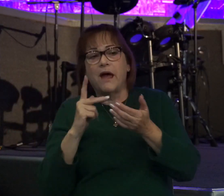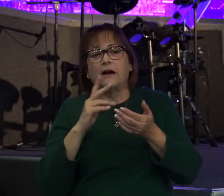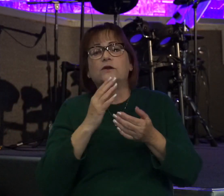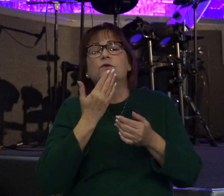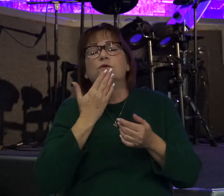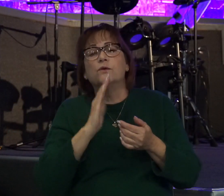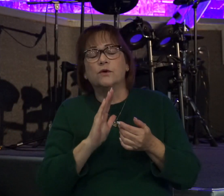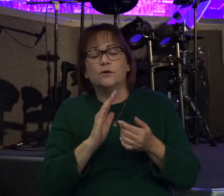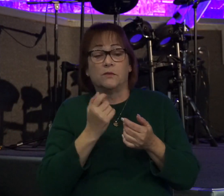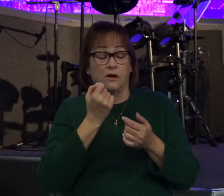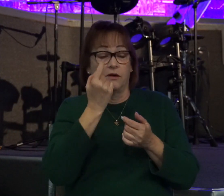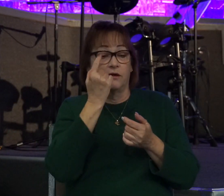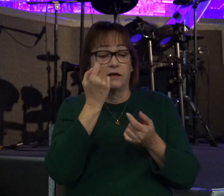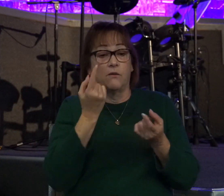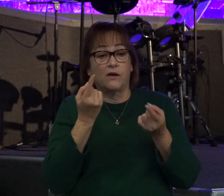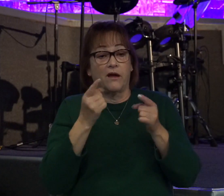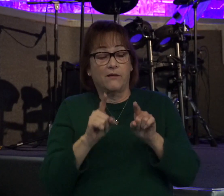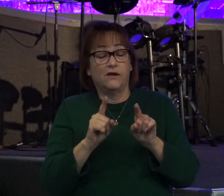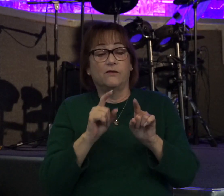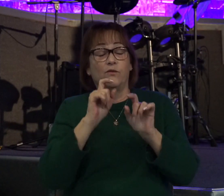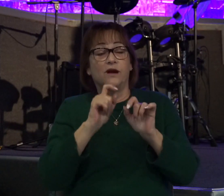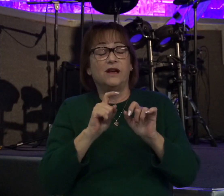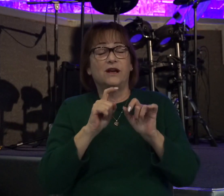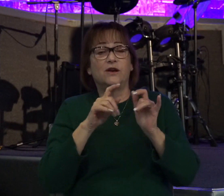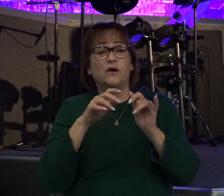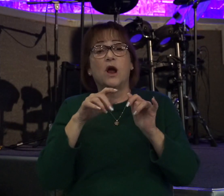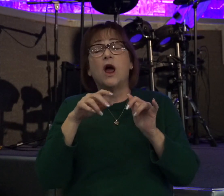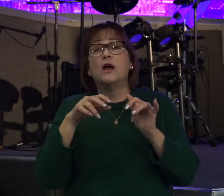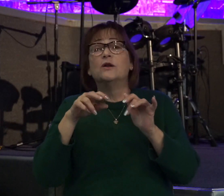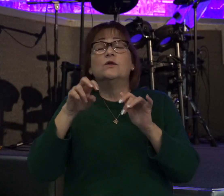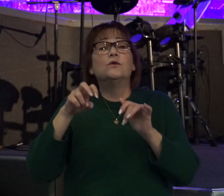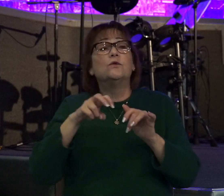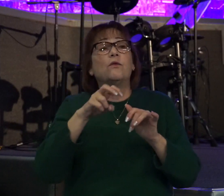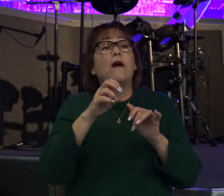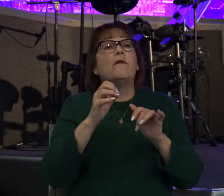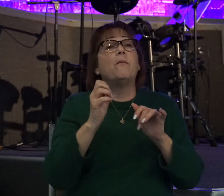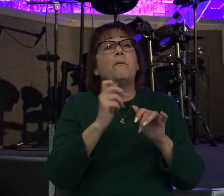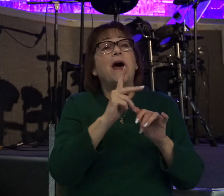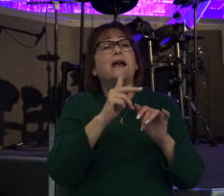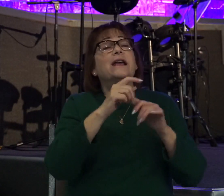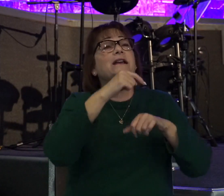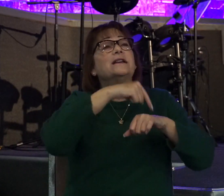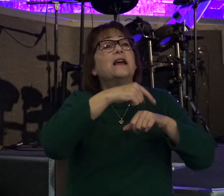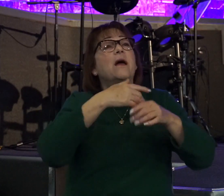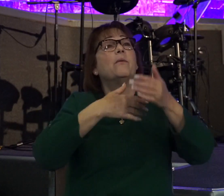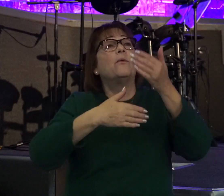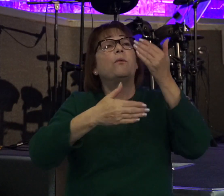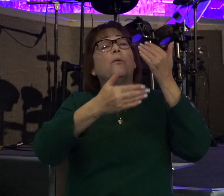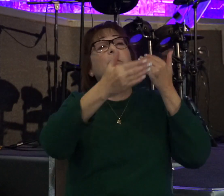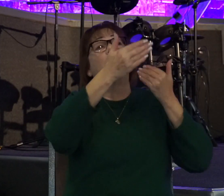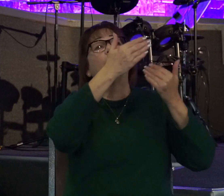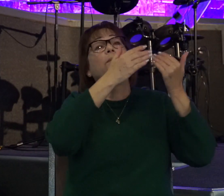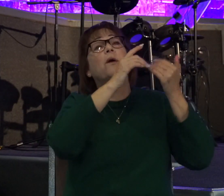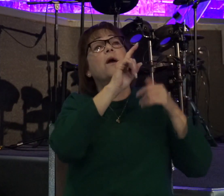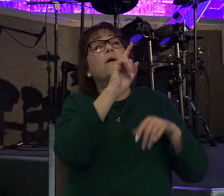what's happening here, we need to travel back in time, all the way back to around 1 Samuel chapter 4.